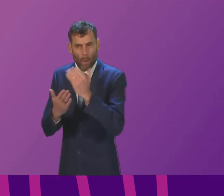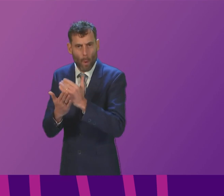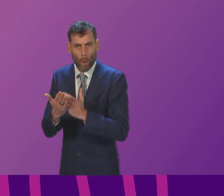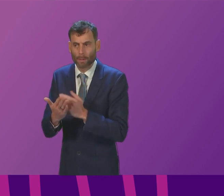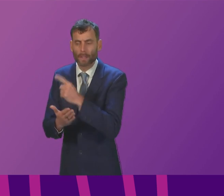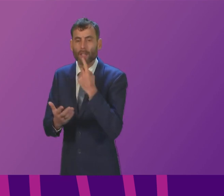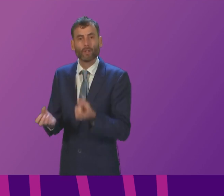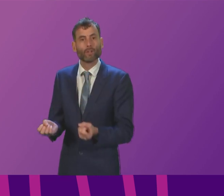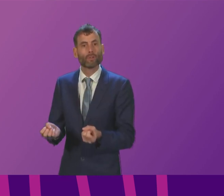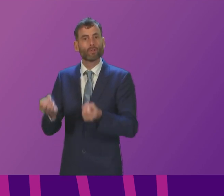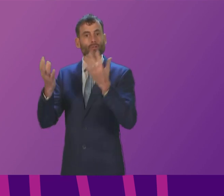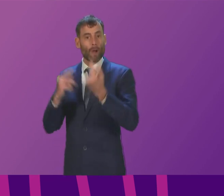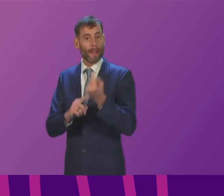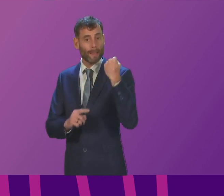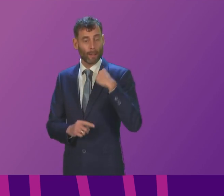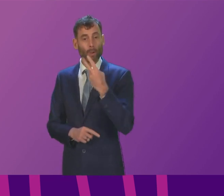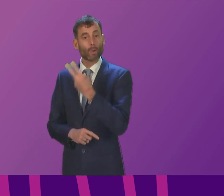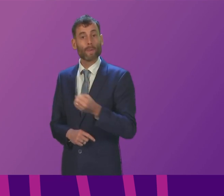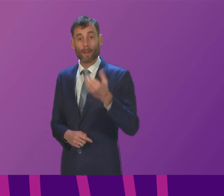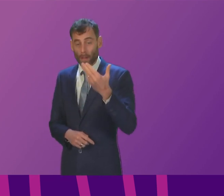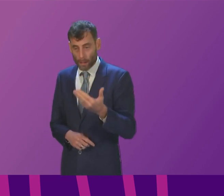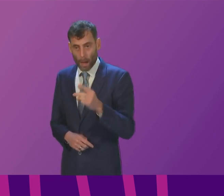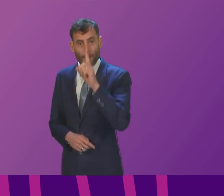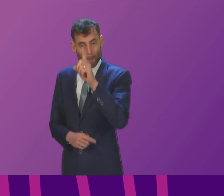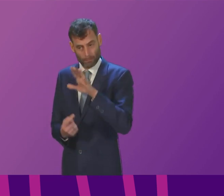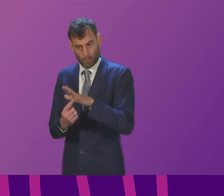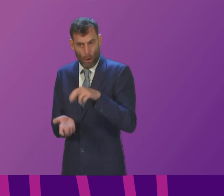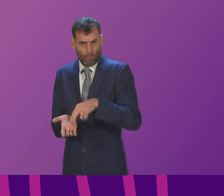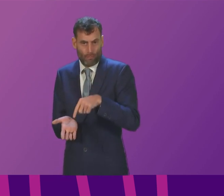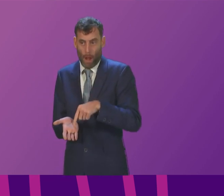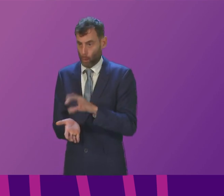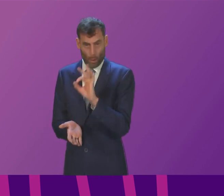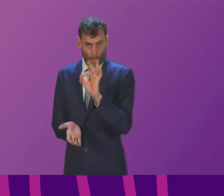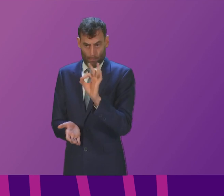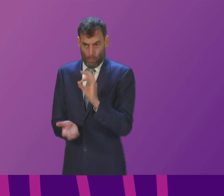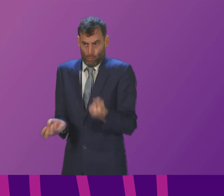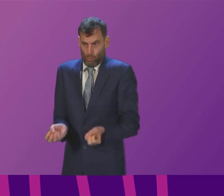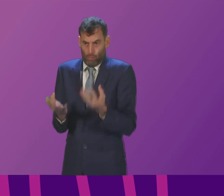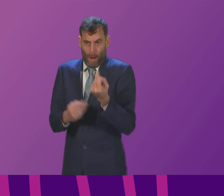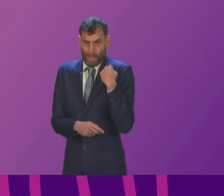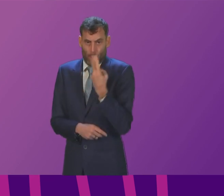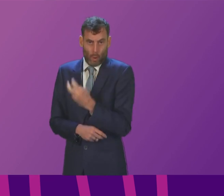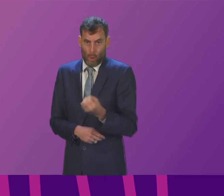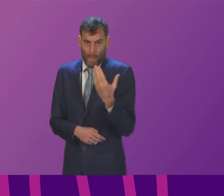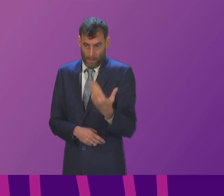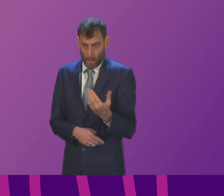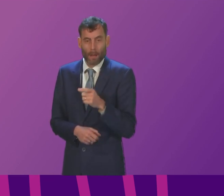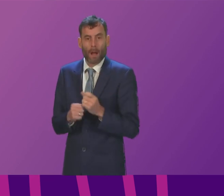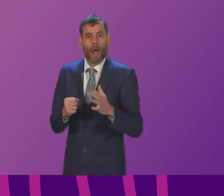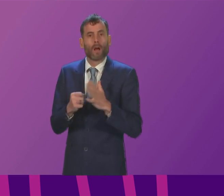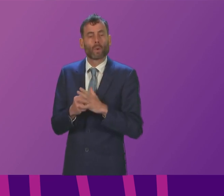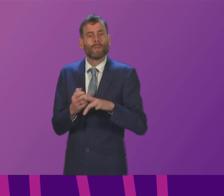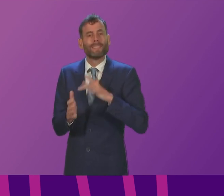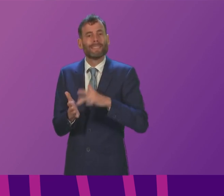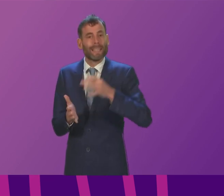breaking activity took place in 2009 as a matter of record no such strike breaking action took place and the statement issued by Glasgow City Council to this